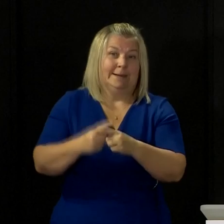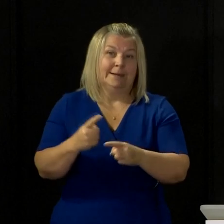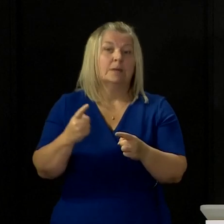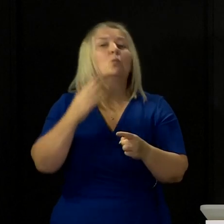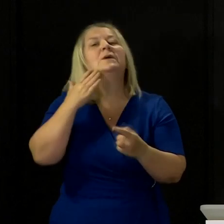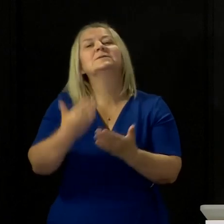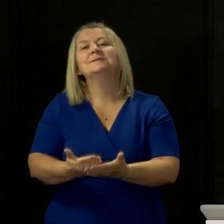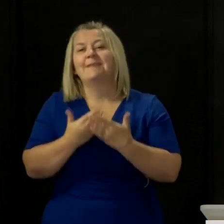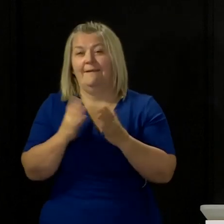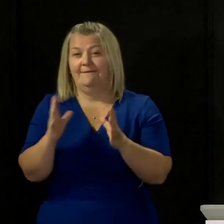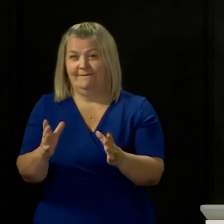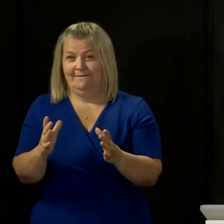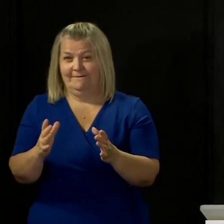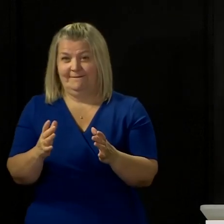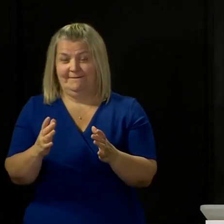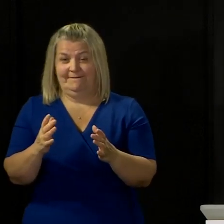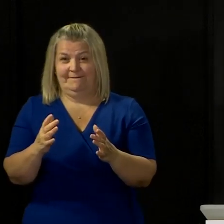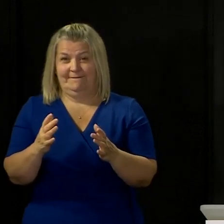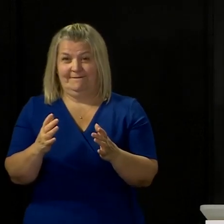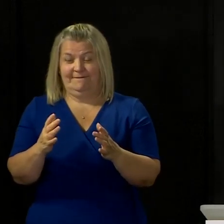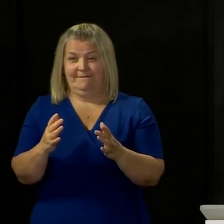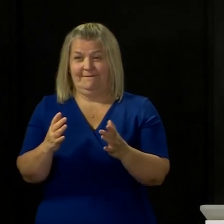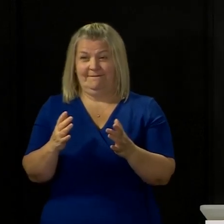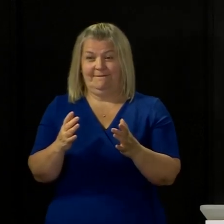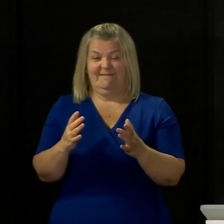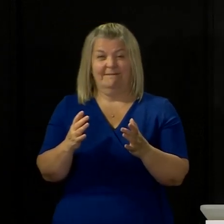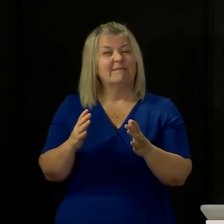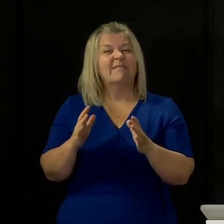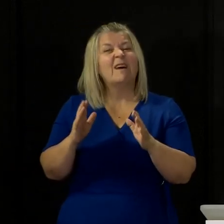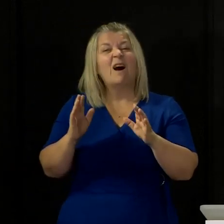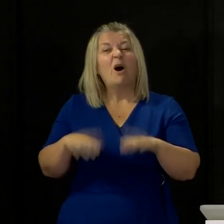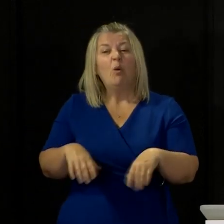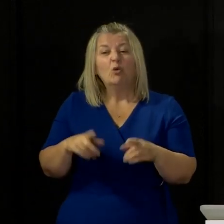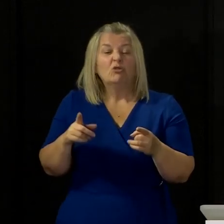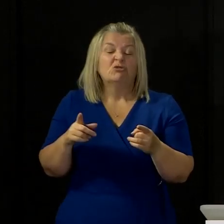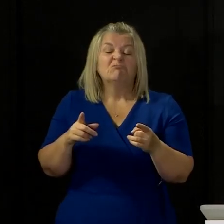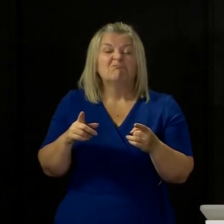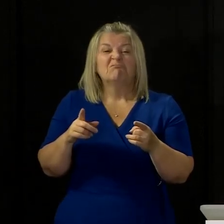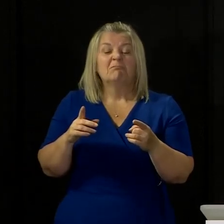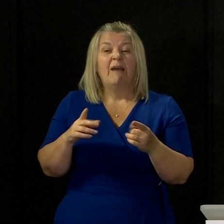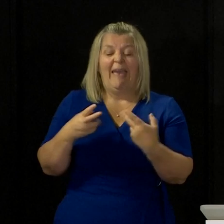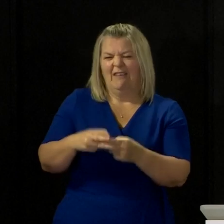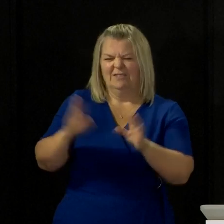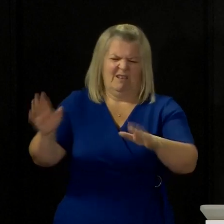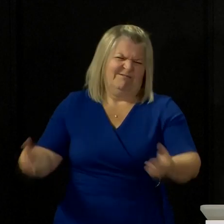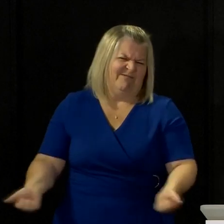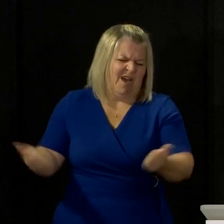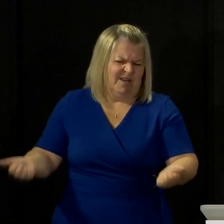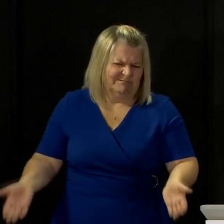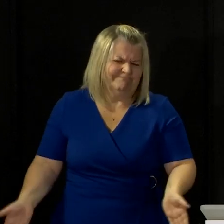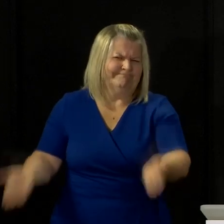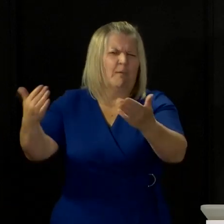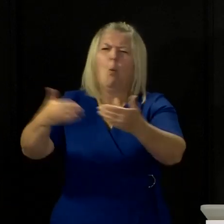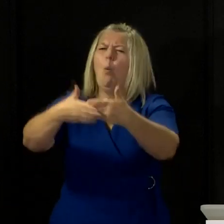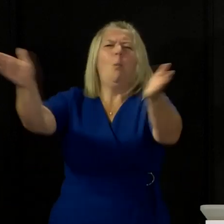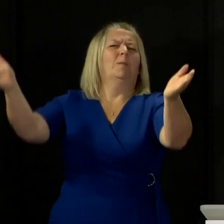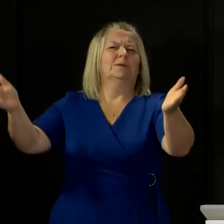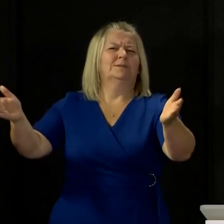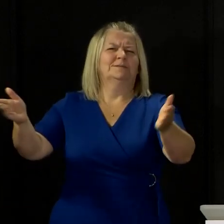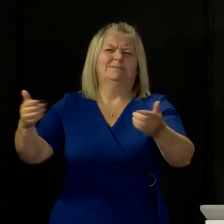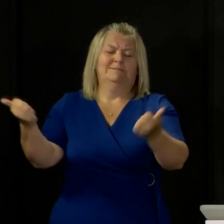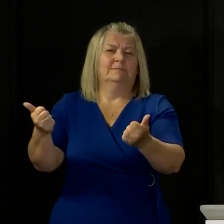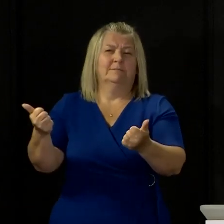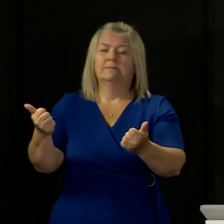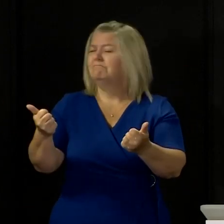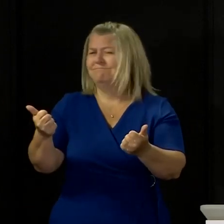safe to do so. We would not be doing, and I would not be doing, any favours to any sector of our economy if we moved too fast